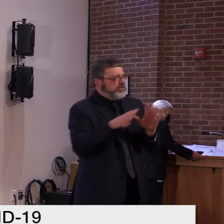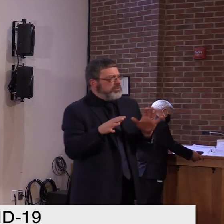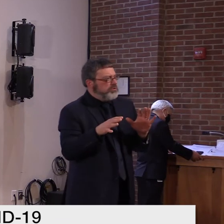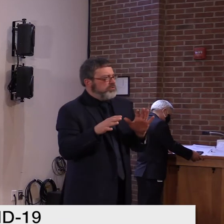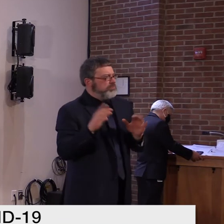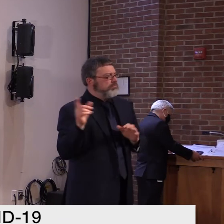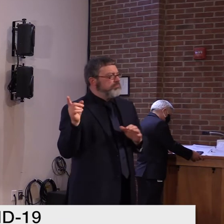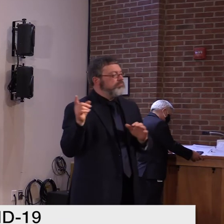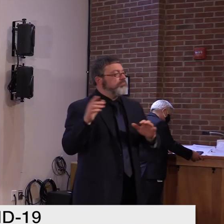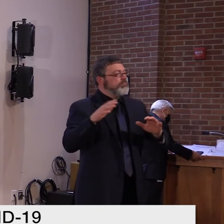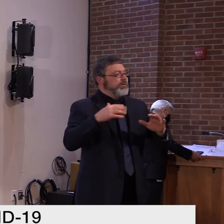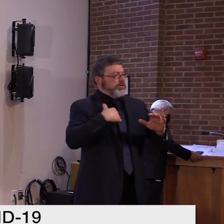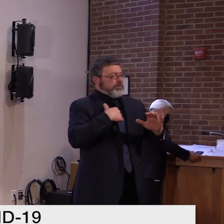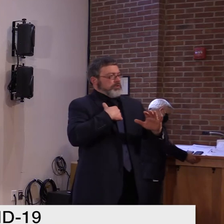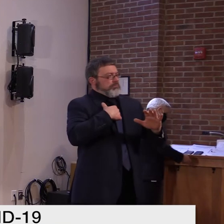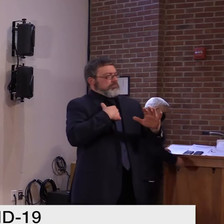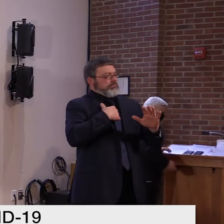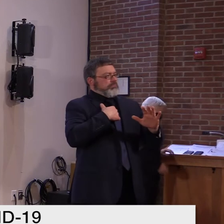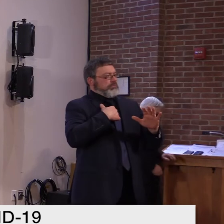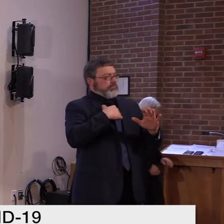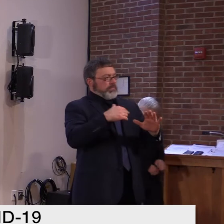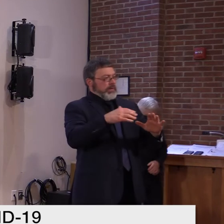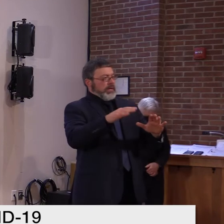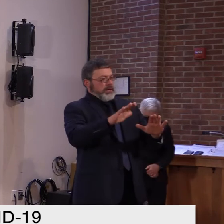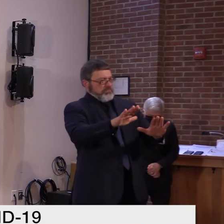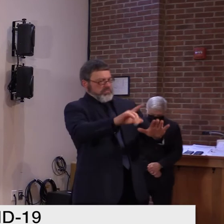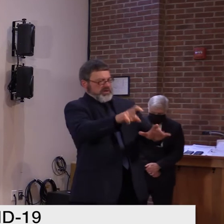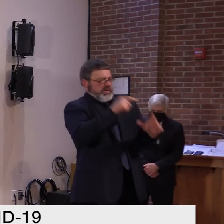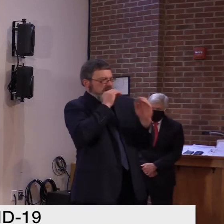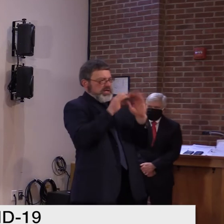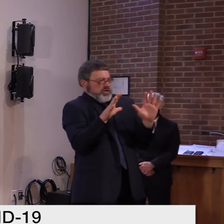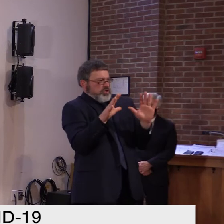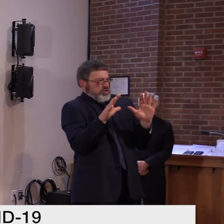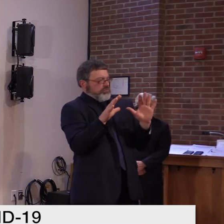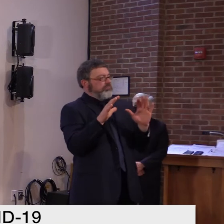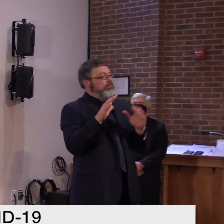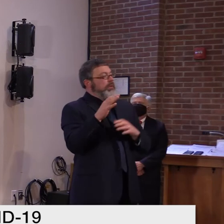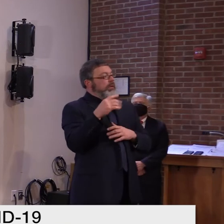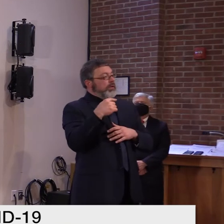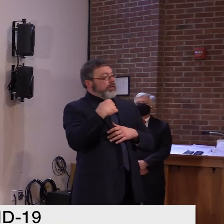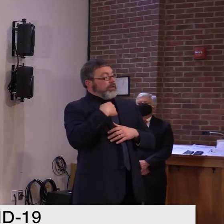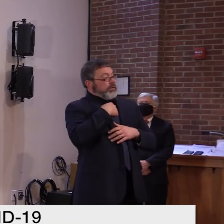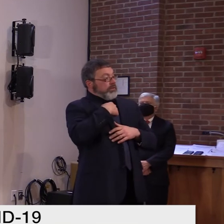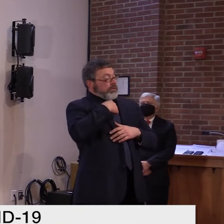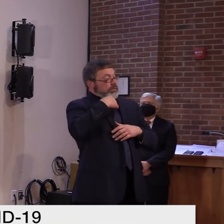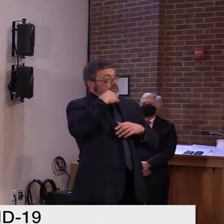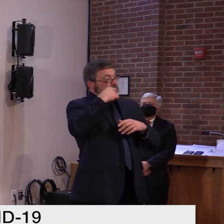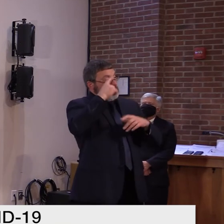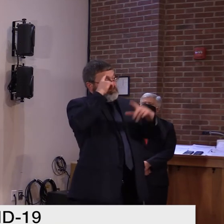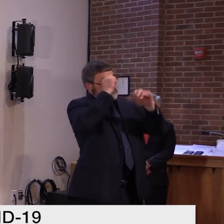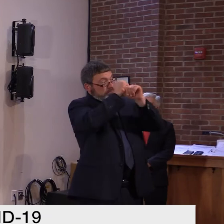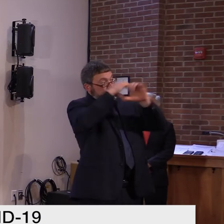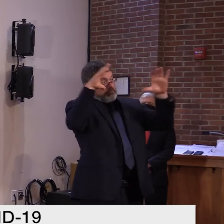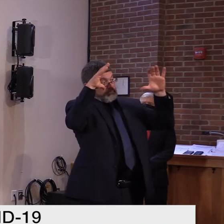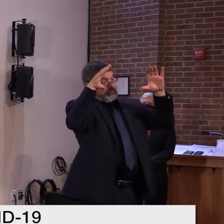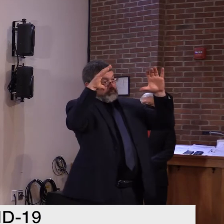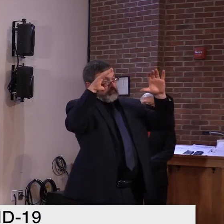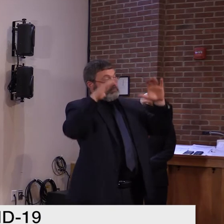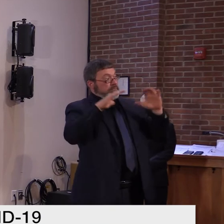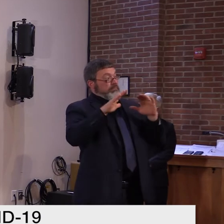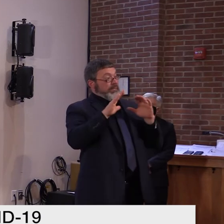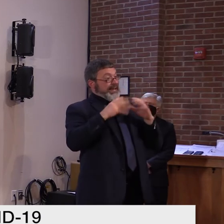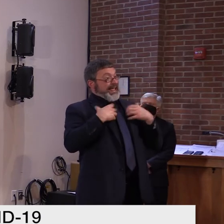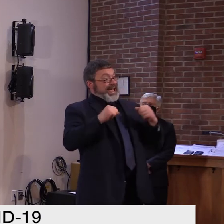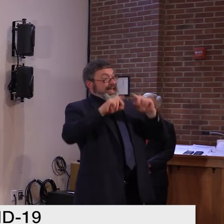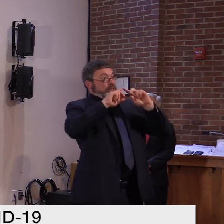about, uh, when someone from the state, uh, from the epi team contacts them, uh, that they'll, we won't leave any details out because if they do,